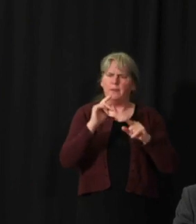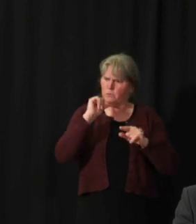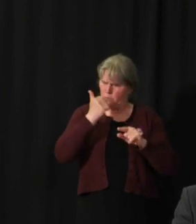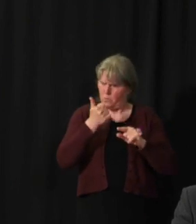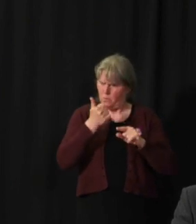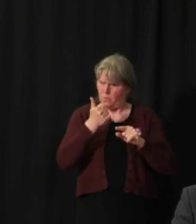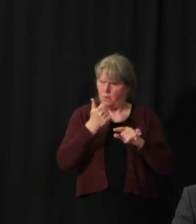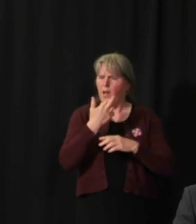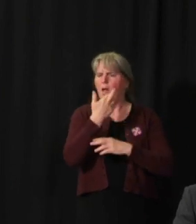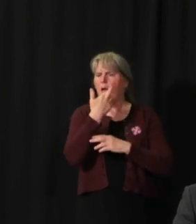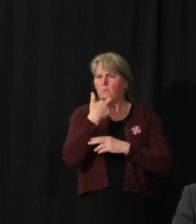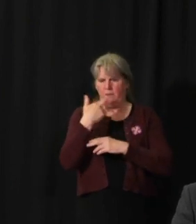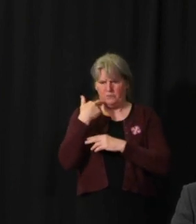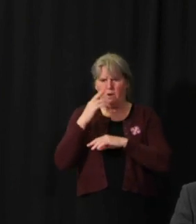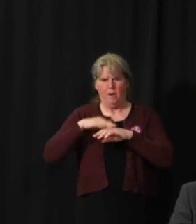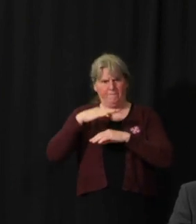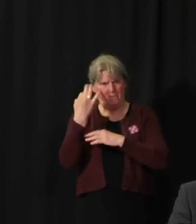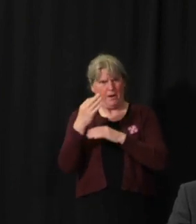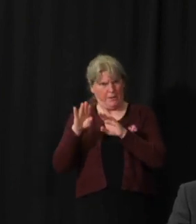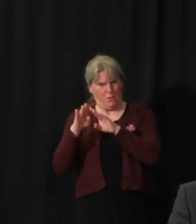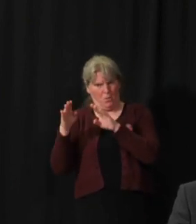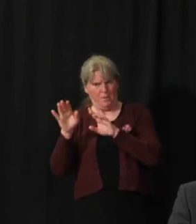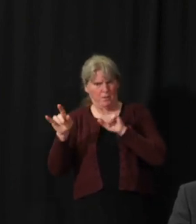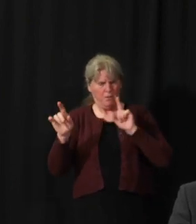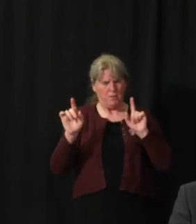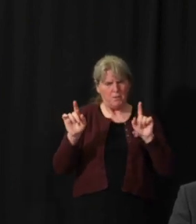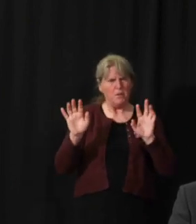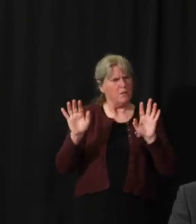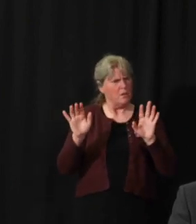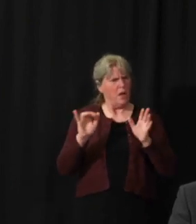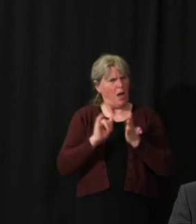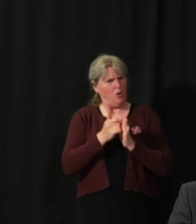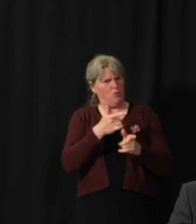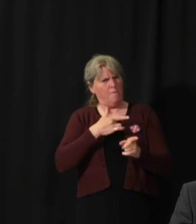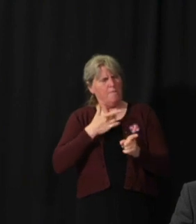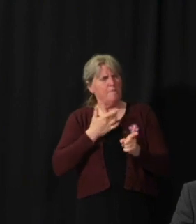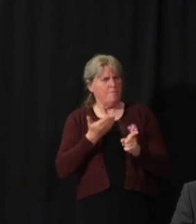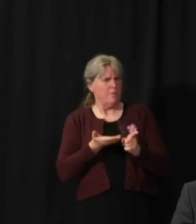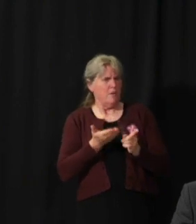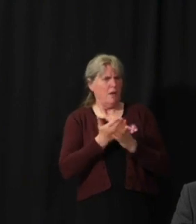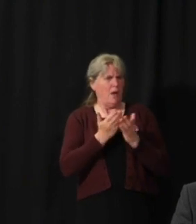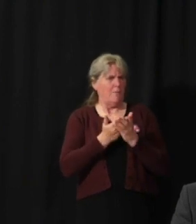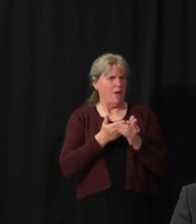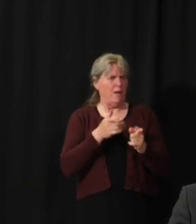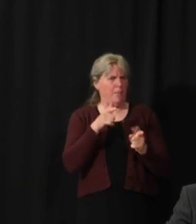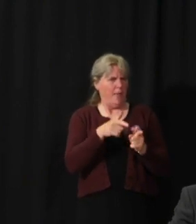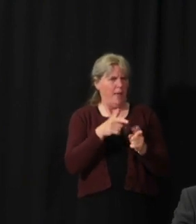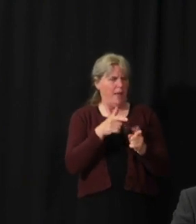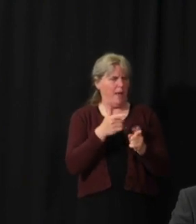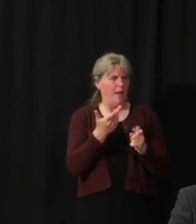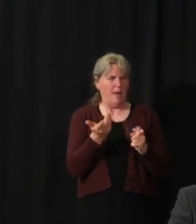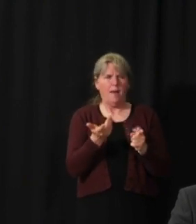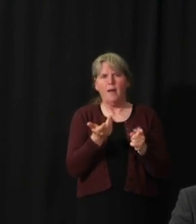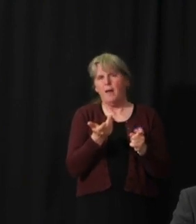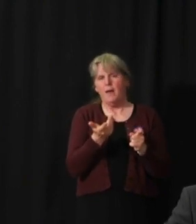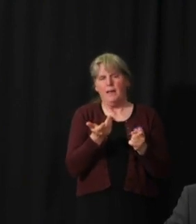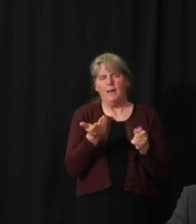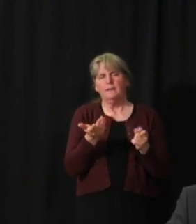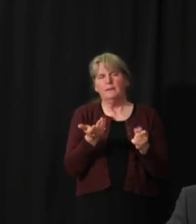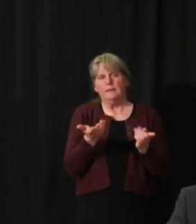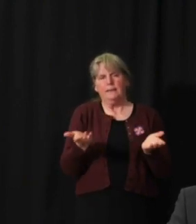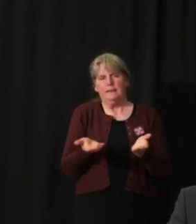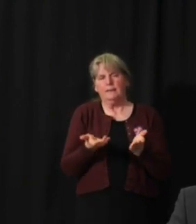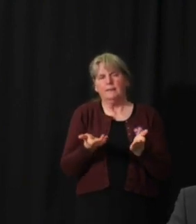restaurants on Friday, I guess, how are you feeling about this, considering where we are at in the territory,